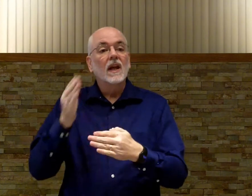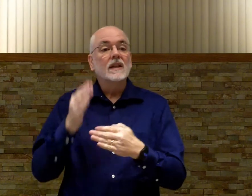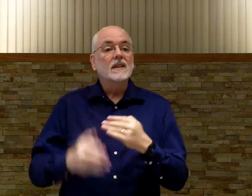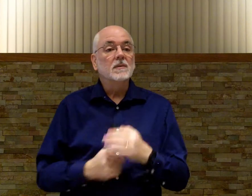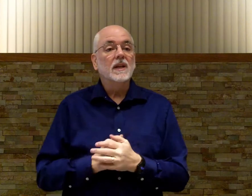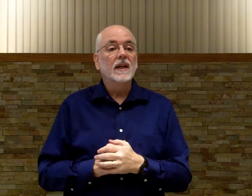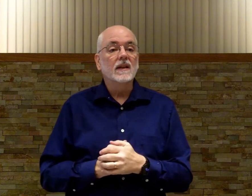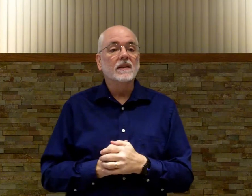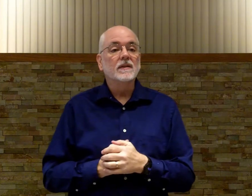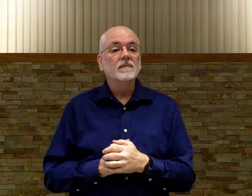seems to end